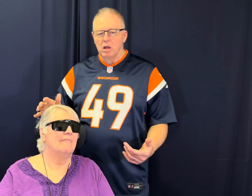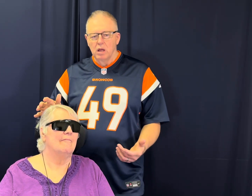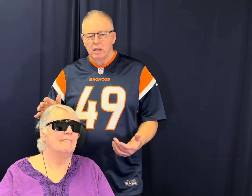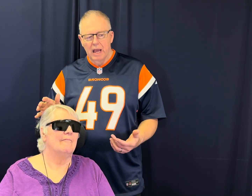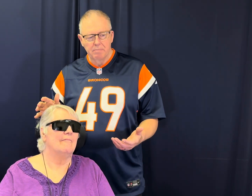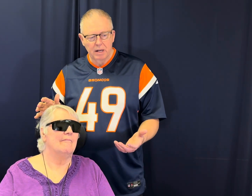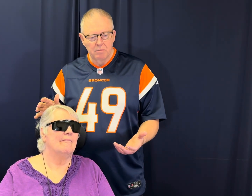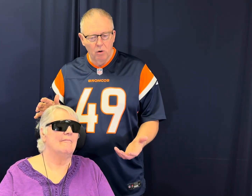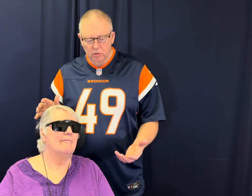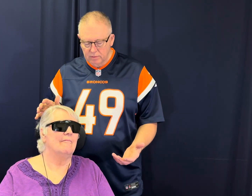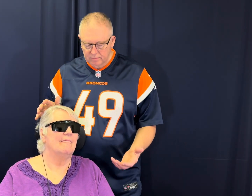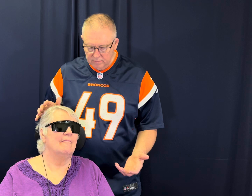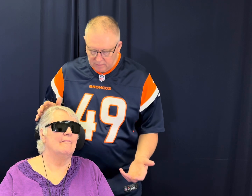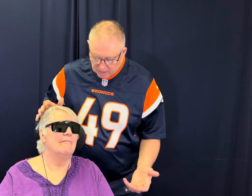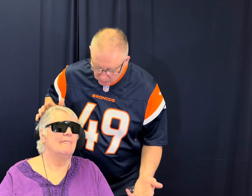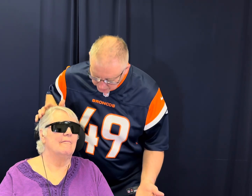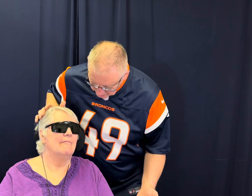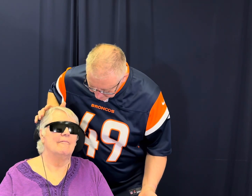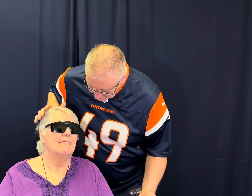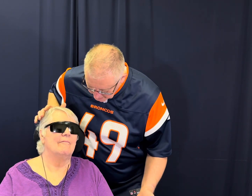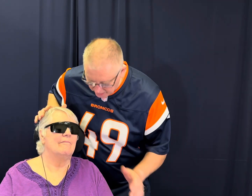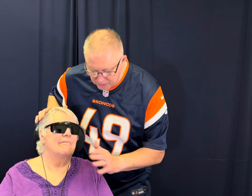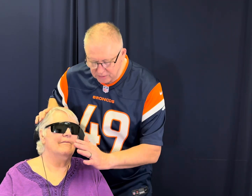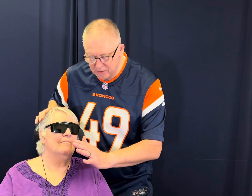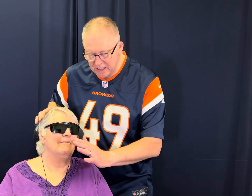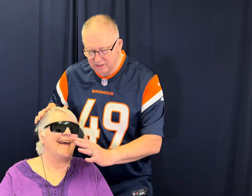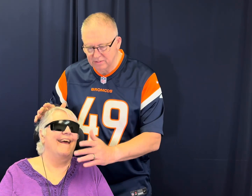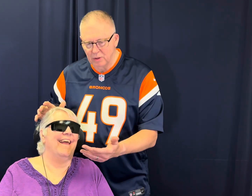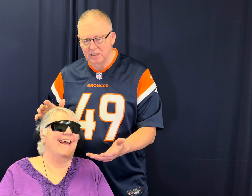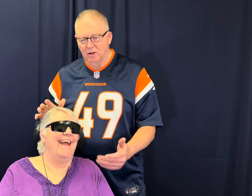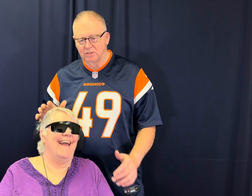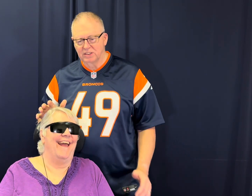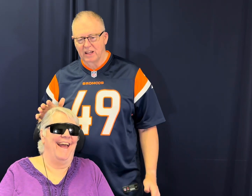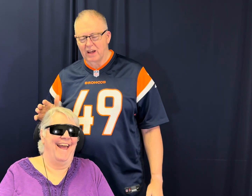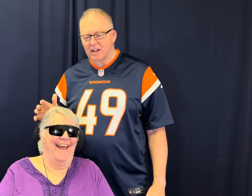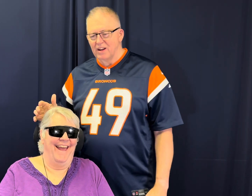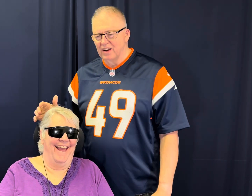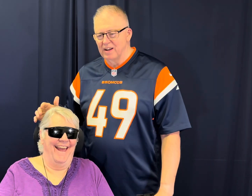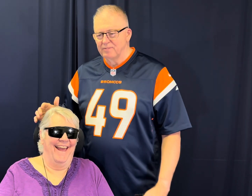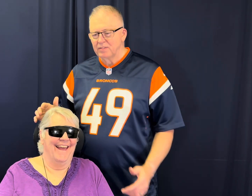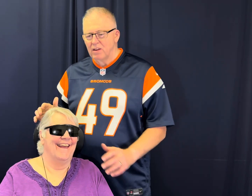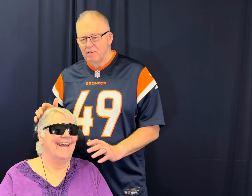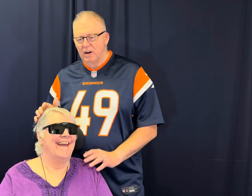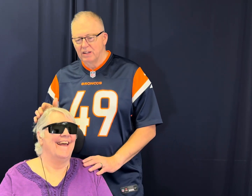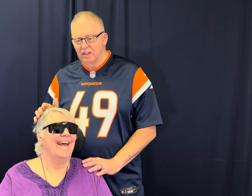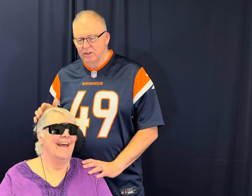yeah, but I'm old. How old are you? Yeah, don't answer. Women don't say that, right? But you're